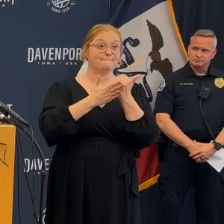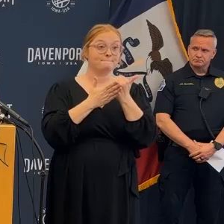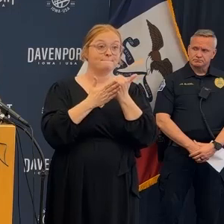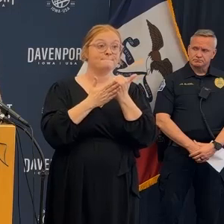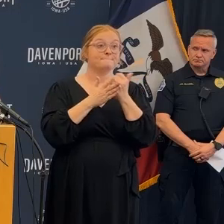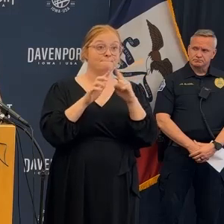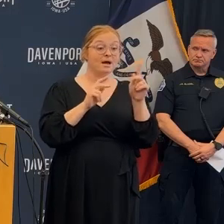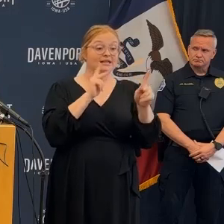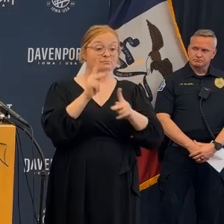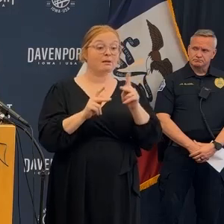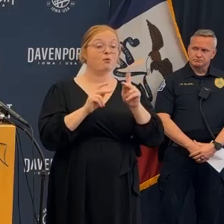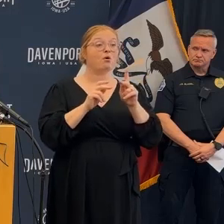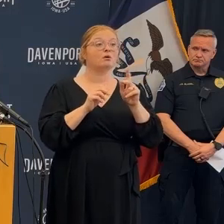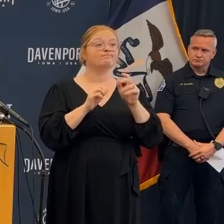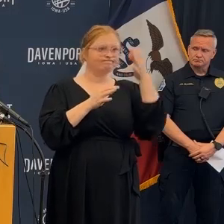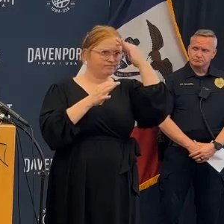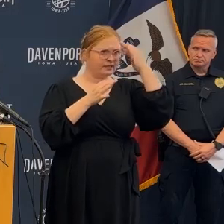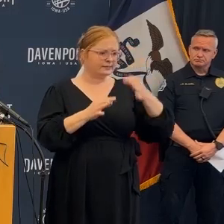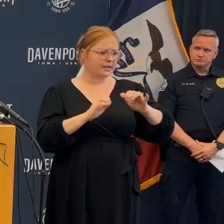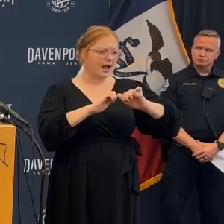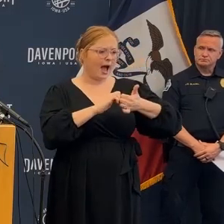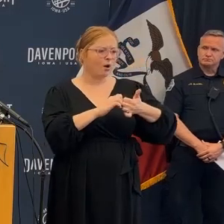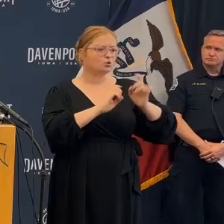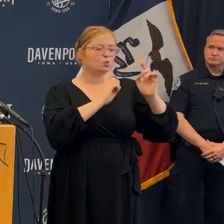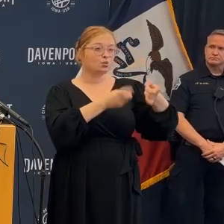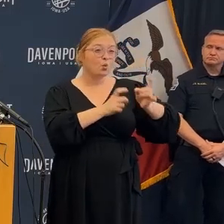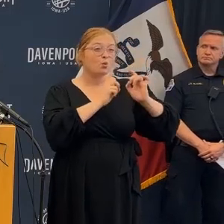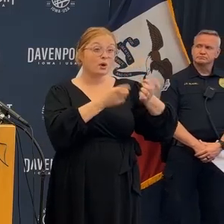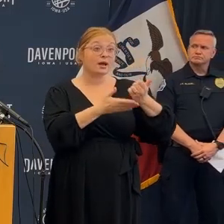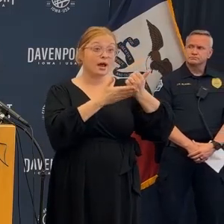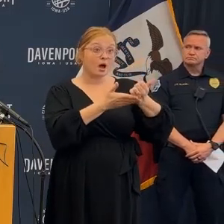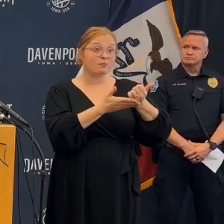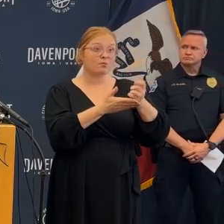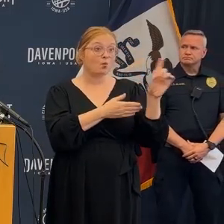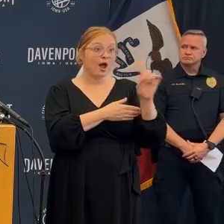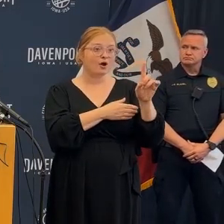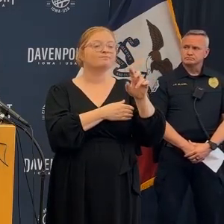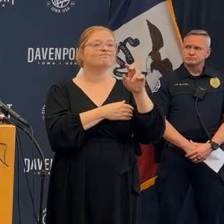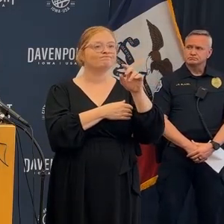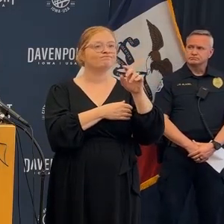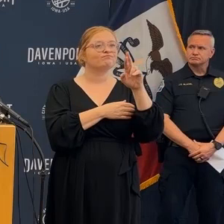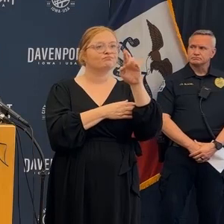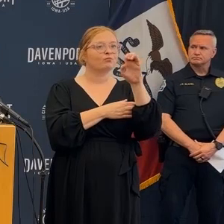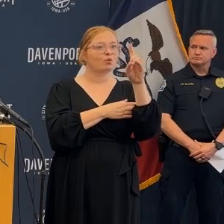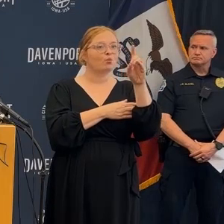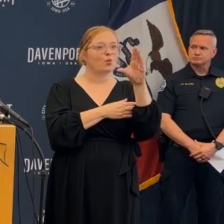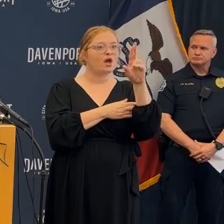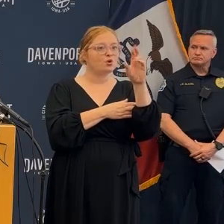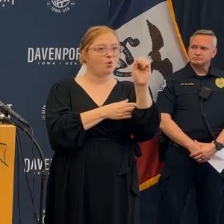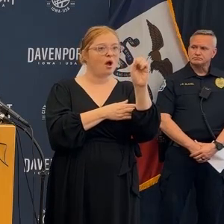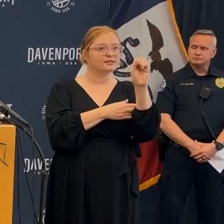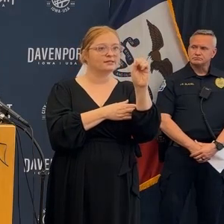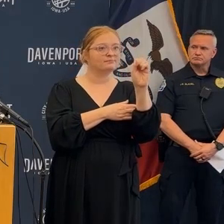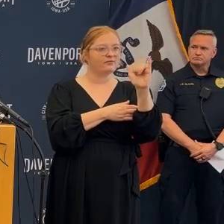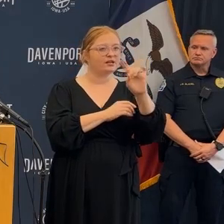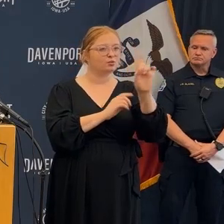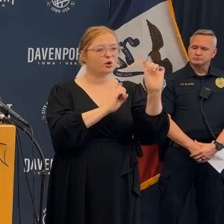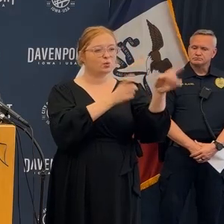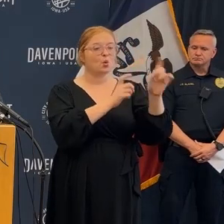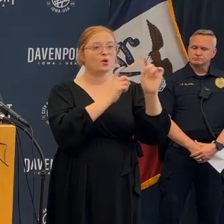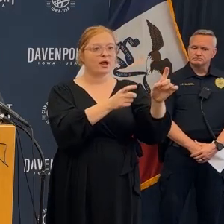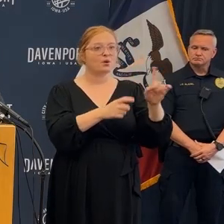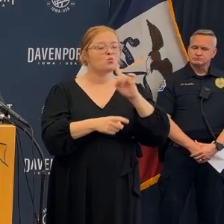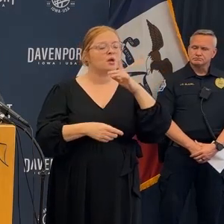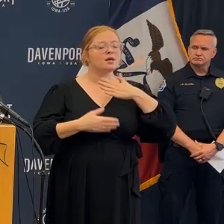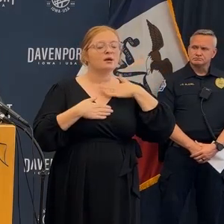individual level community level to assist I am so thankful for but as people continue